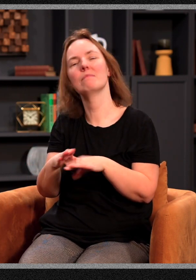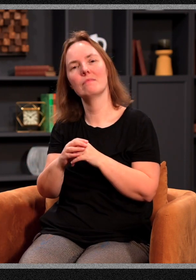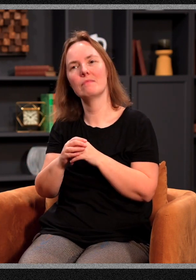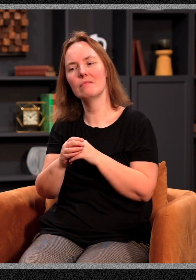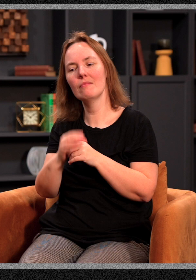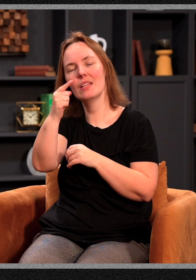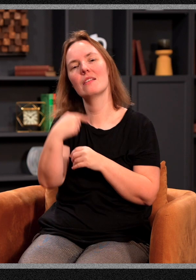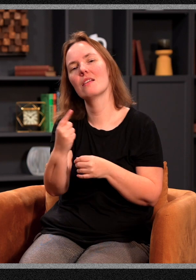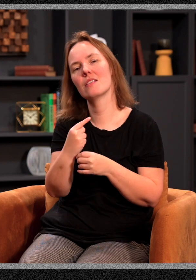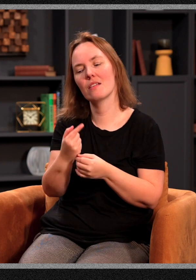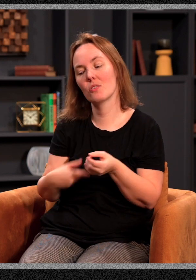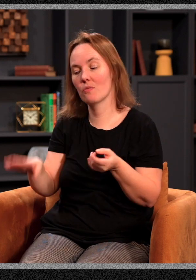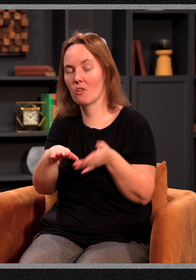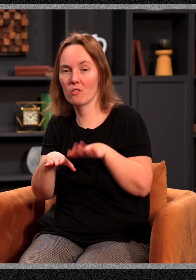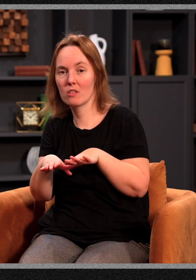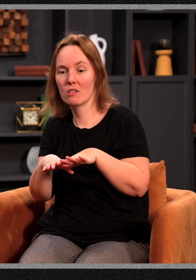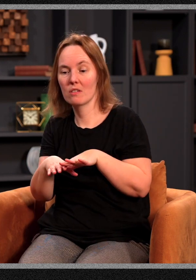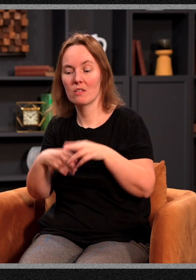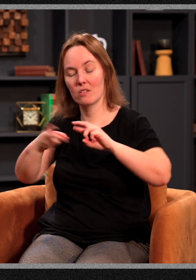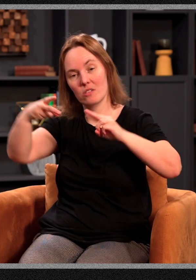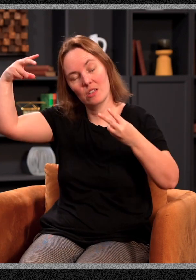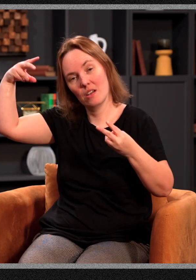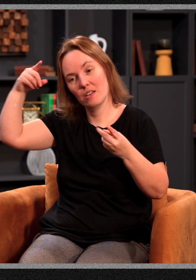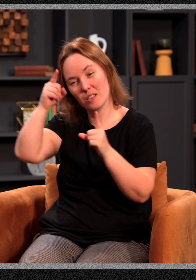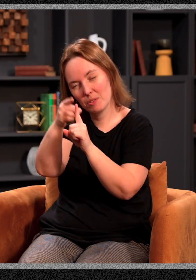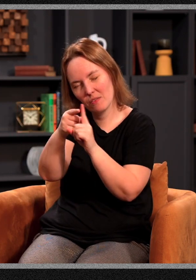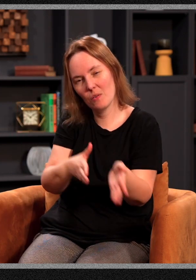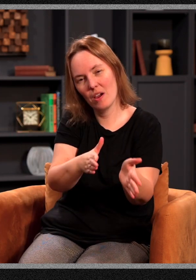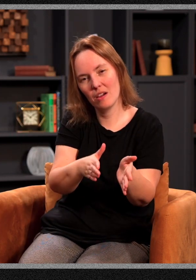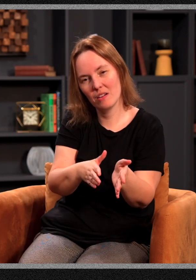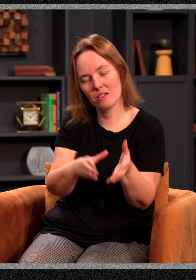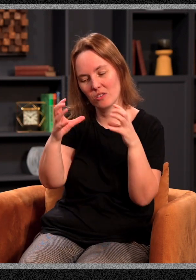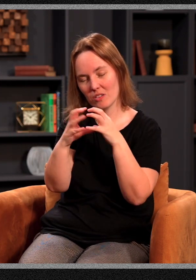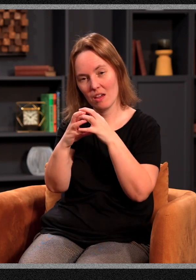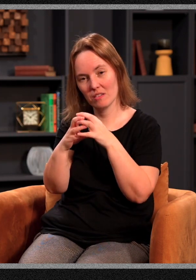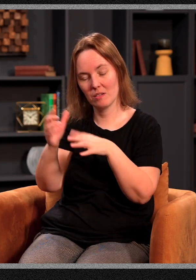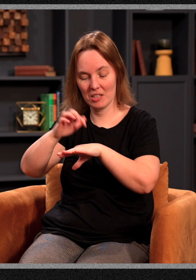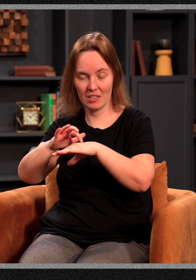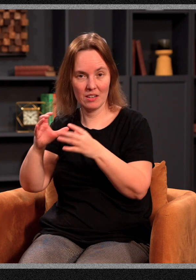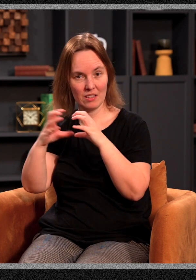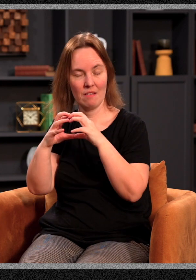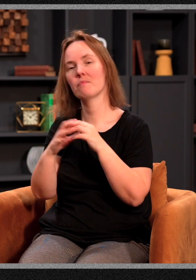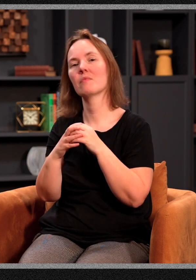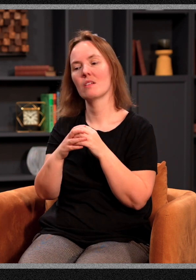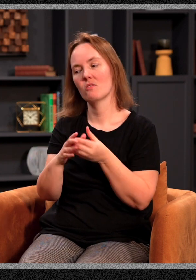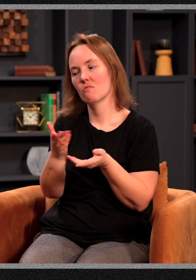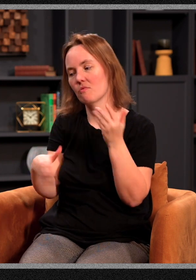In fact, they tell us that if you fold your DNA a certain way, then your cell is going to be a skin cell. If you fold your